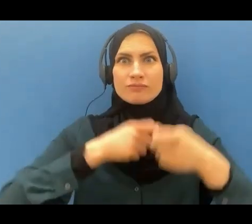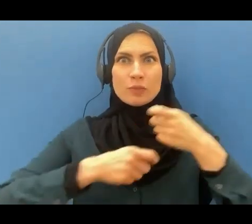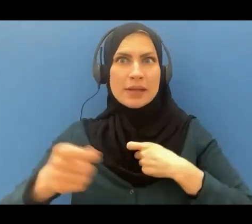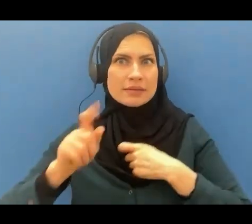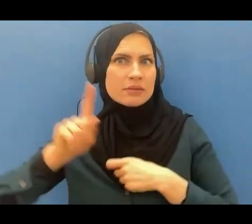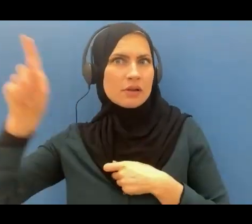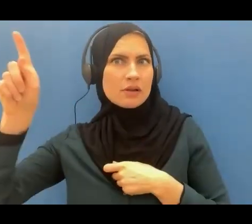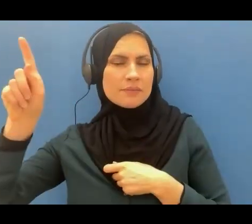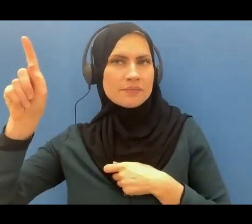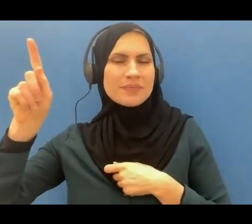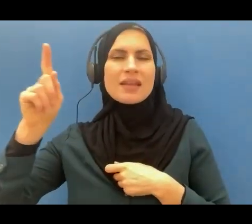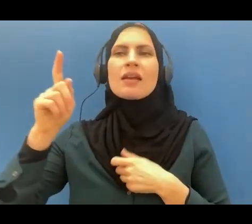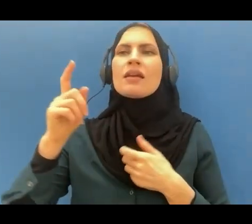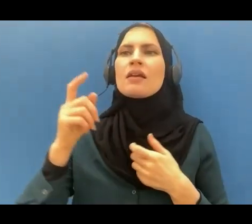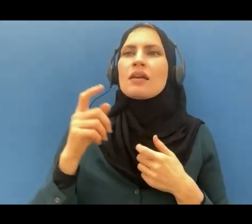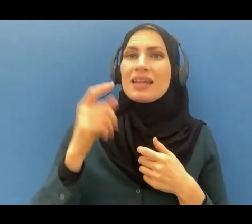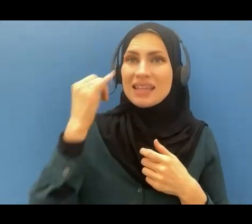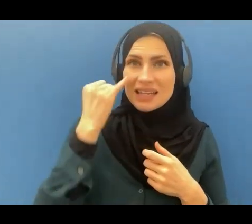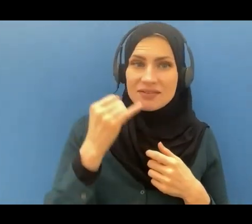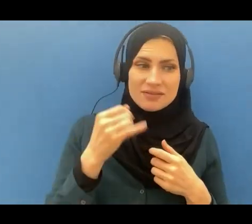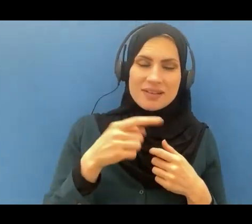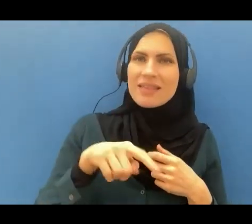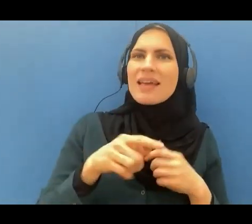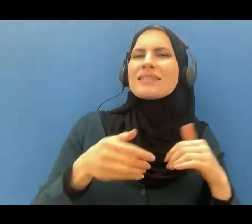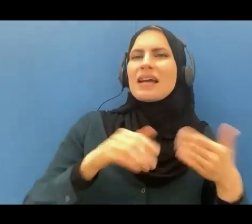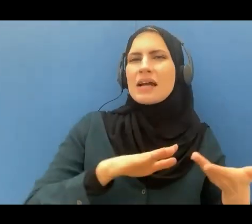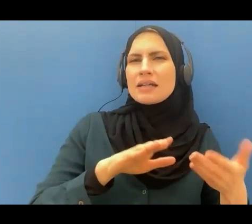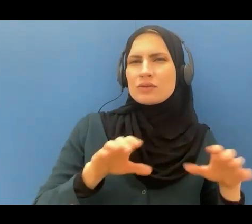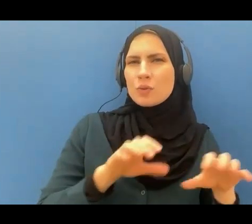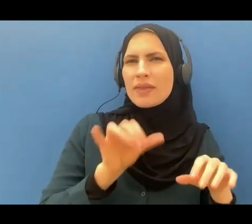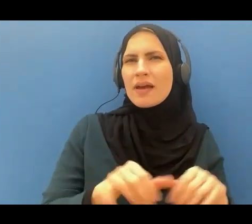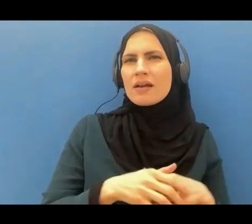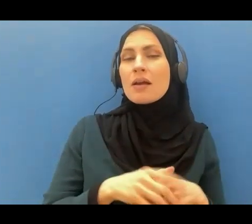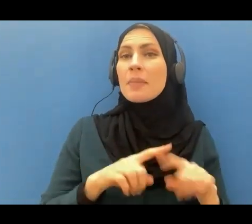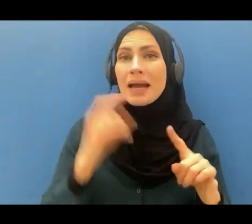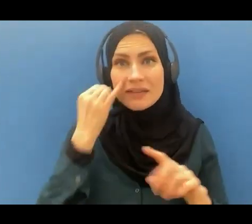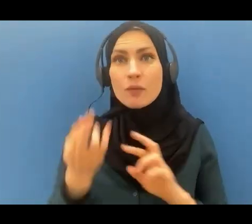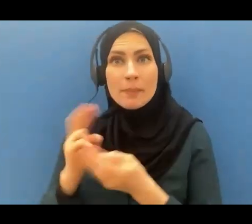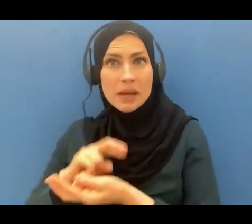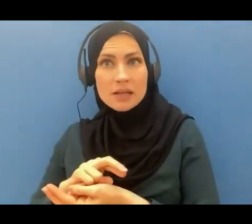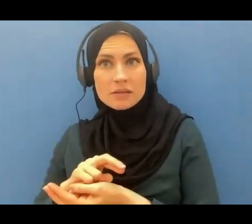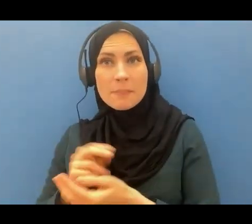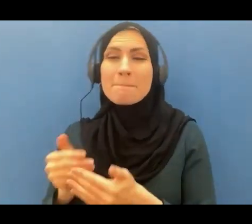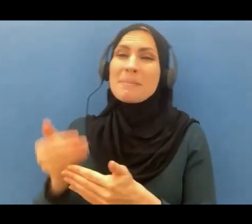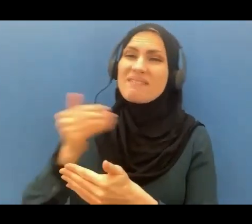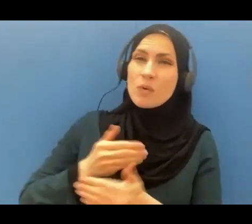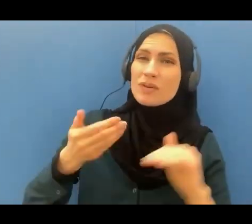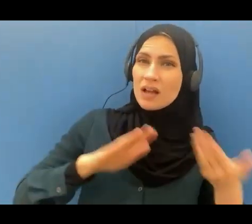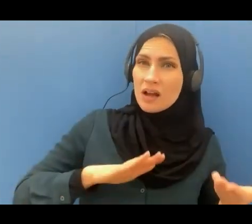if they die doing that, but if they repent before death and go